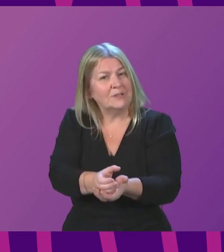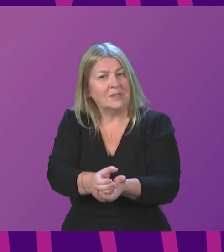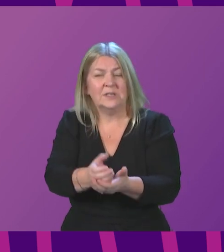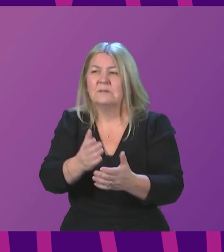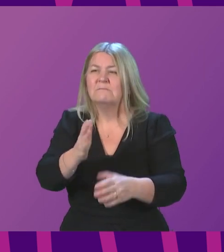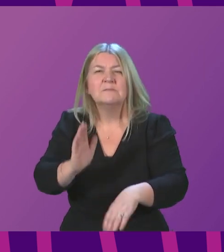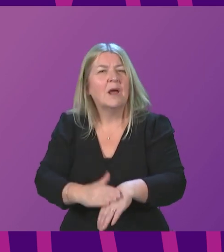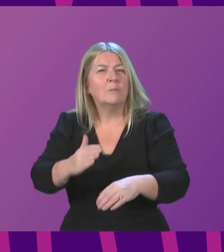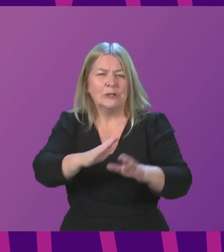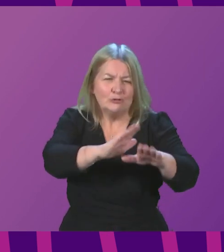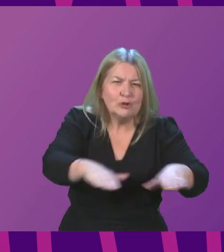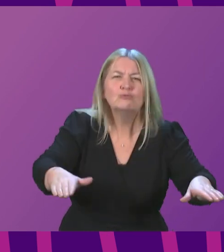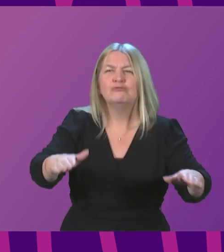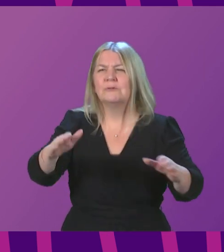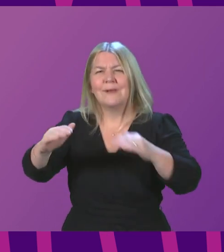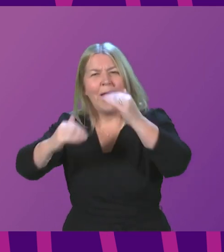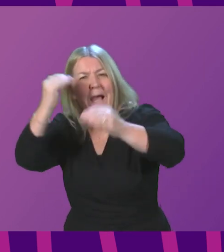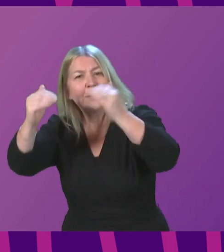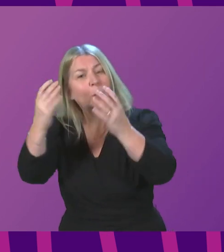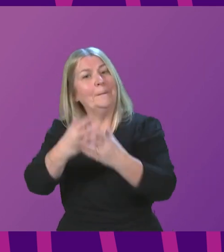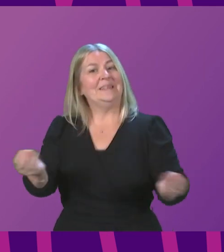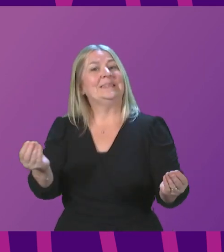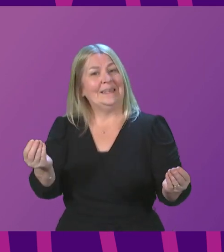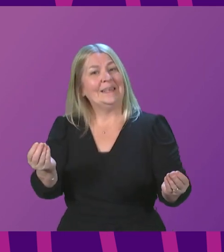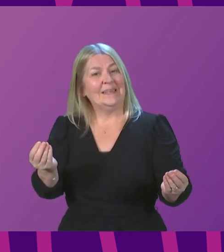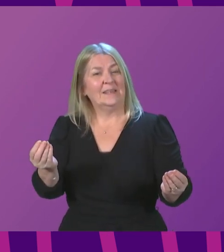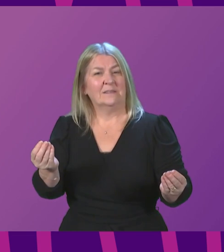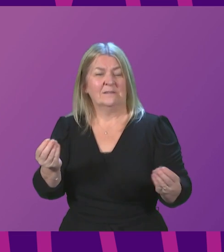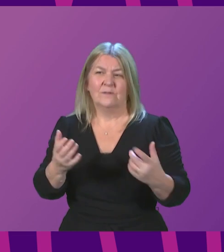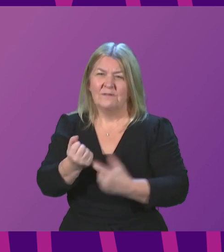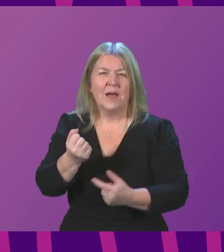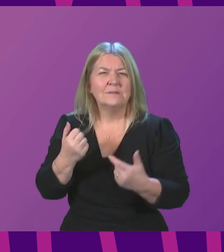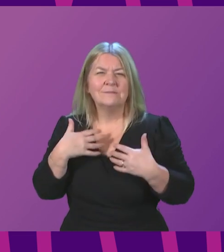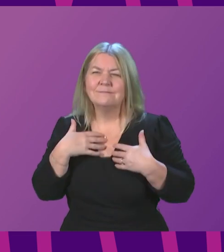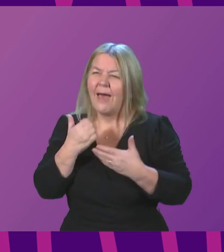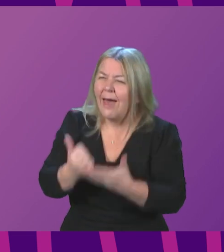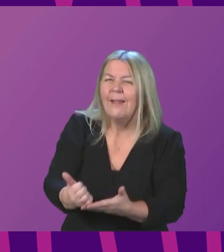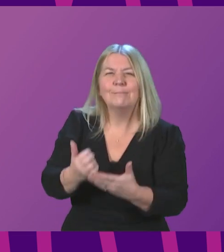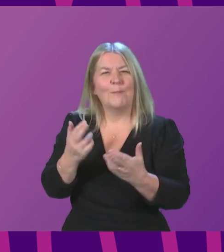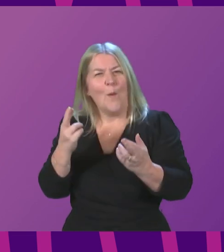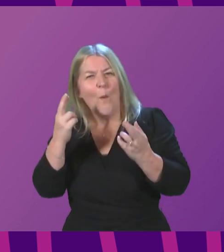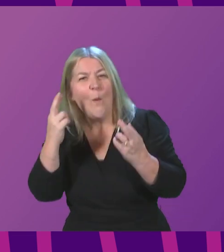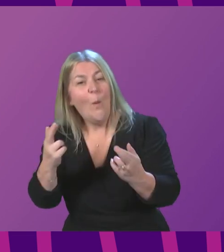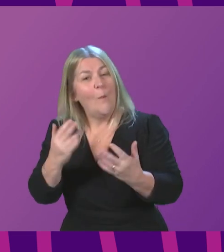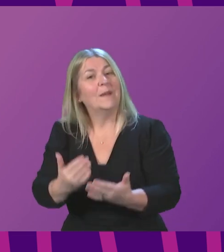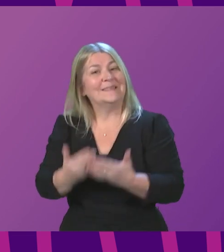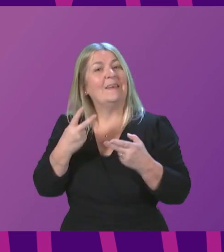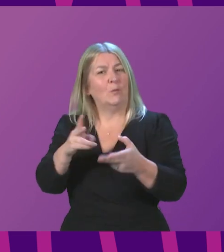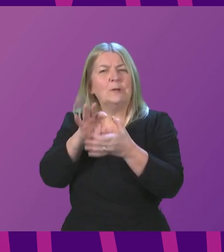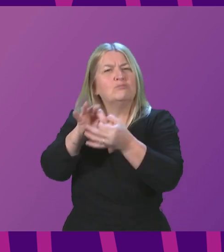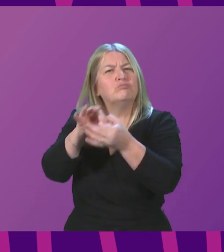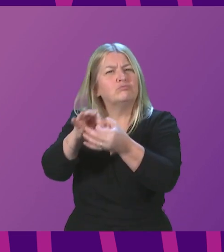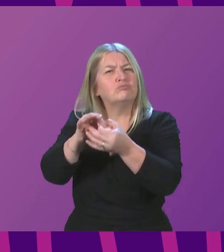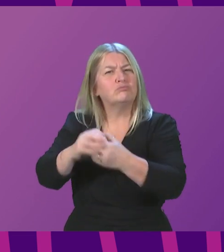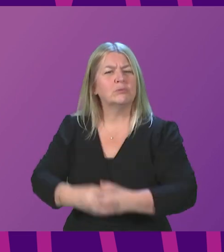adult and every loved one left behind to find help hope and a safe way to reconnect first minister